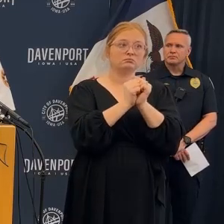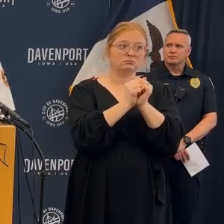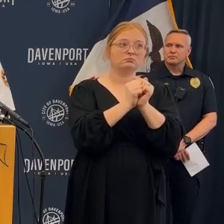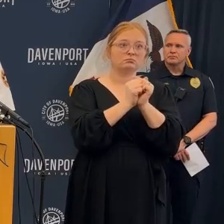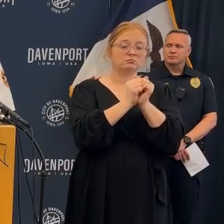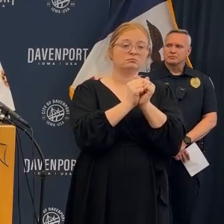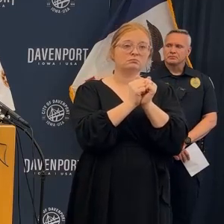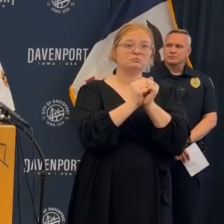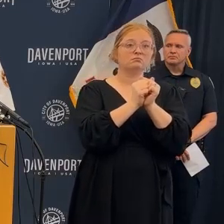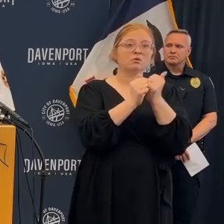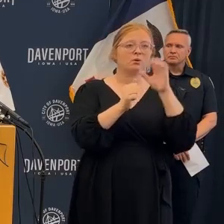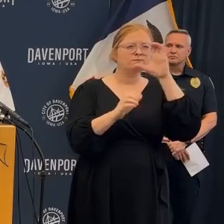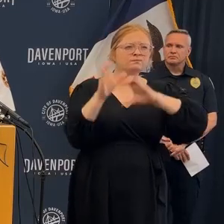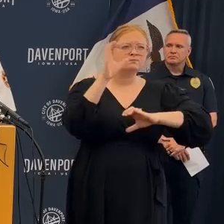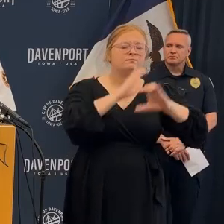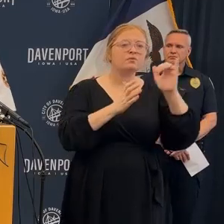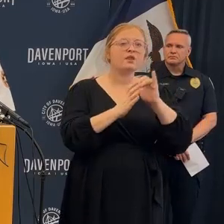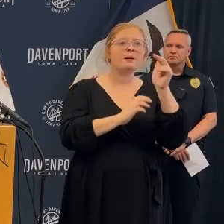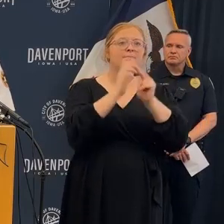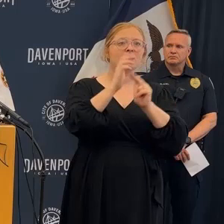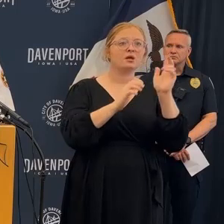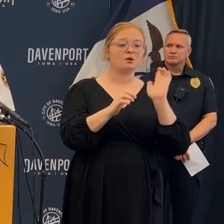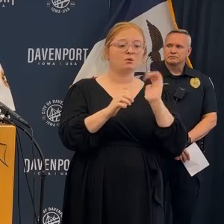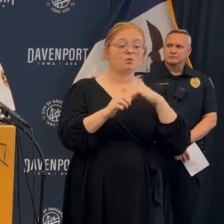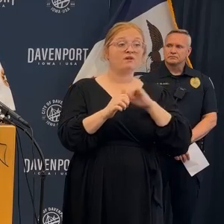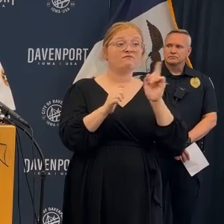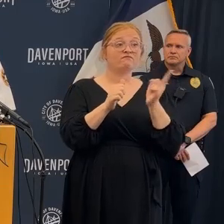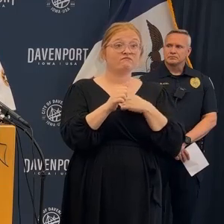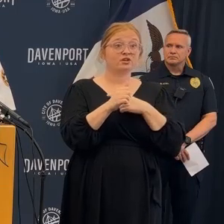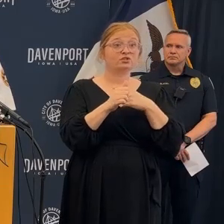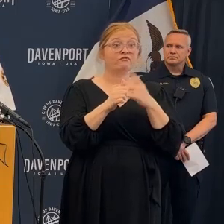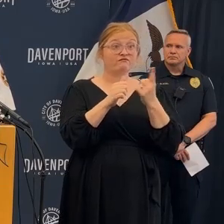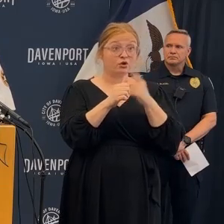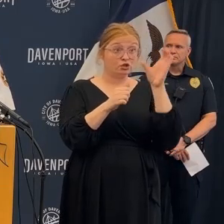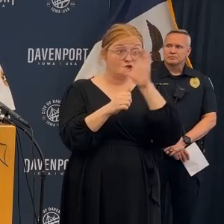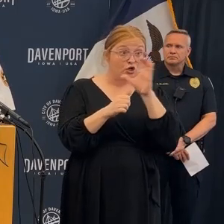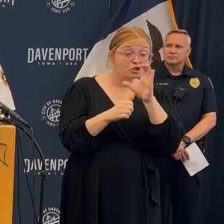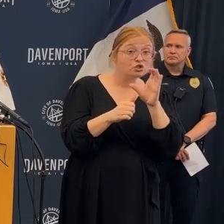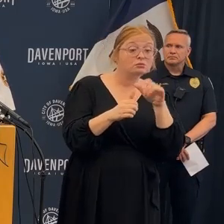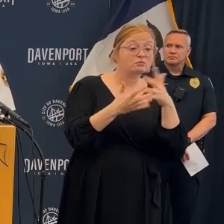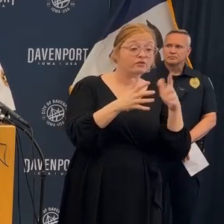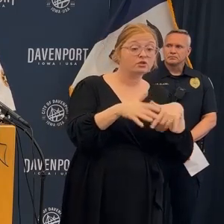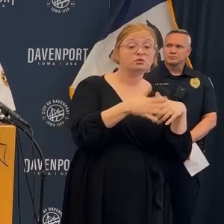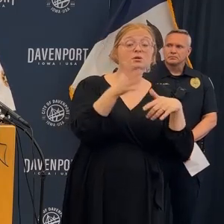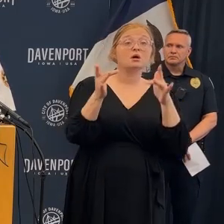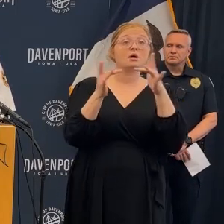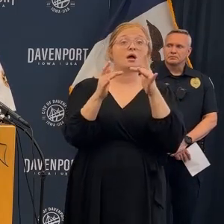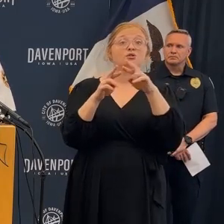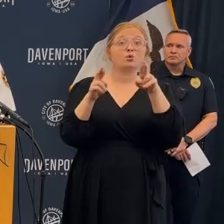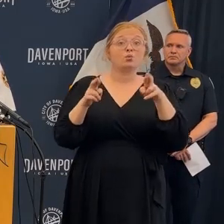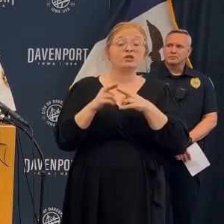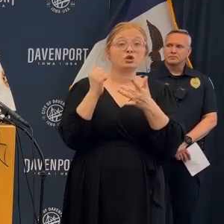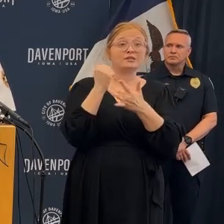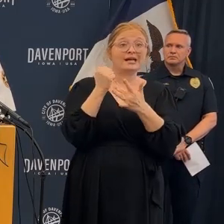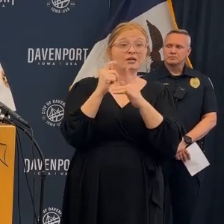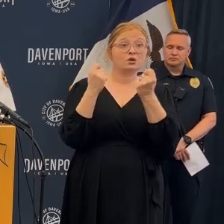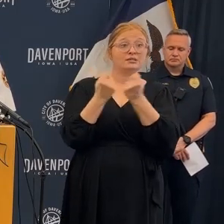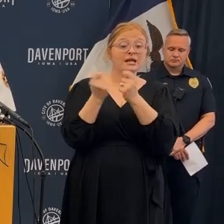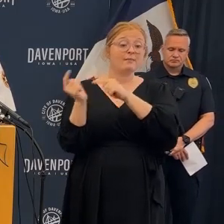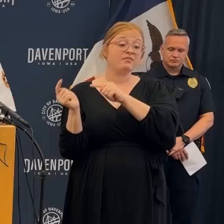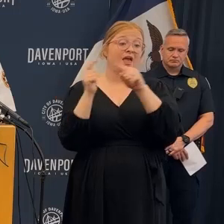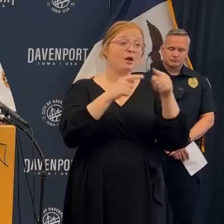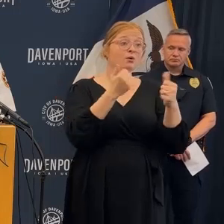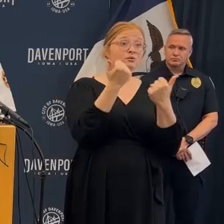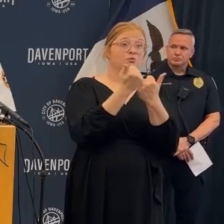to make this work. We went through the building. Primary searches were completed throughout the building. We contacted our regional technical rescue